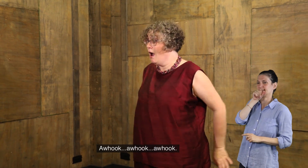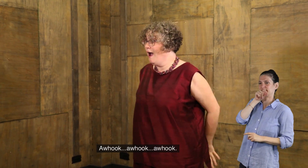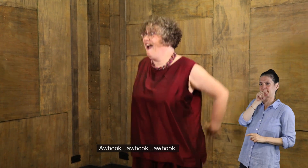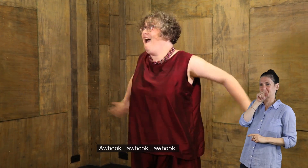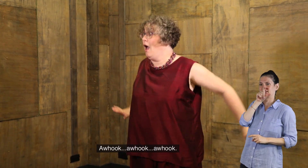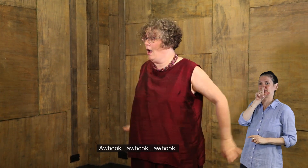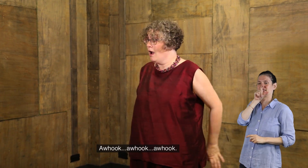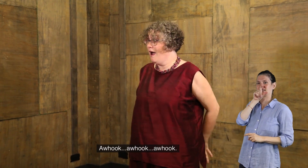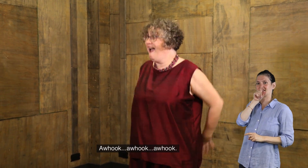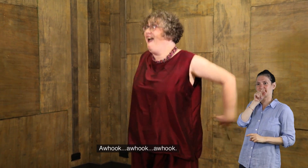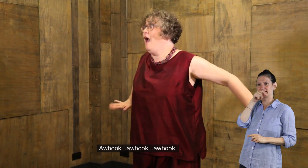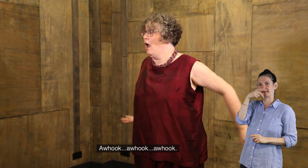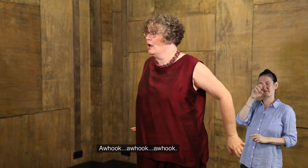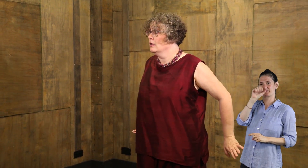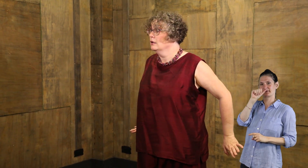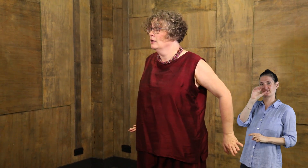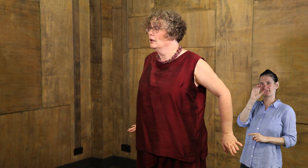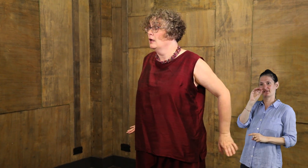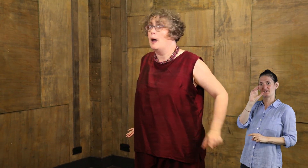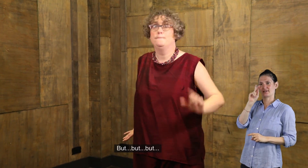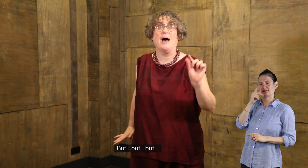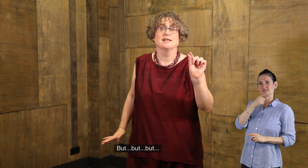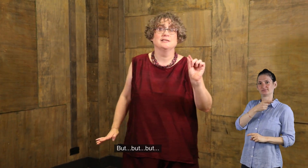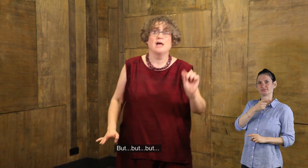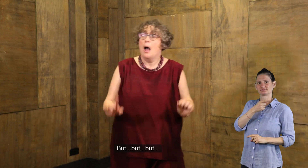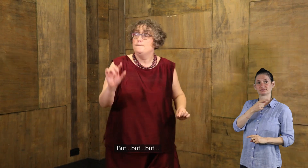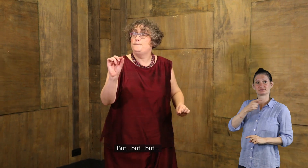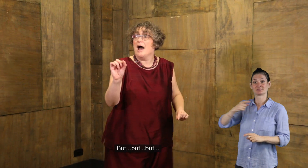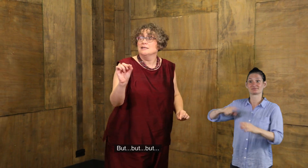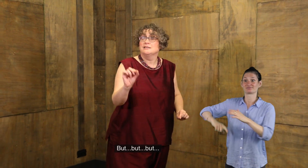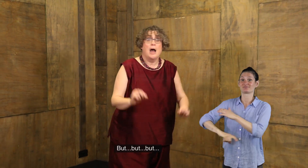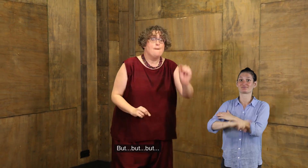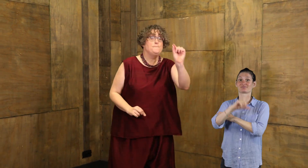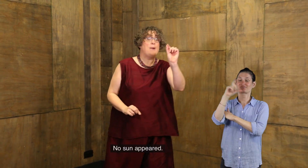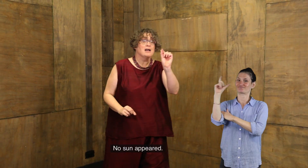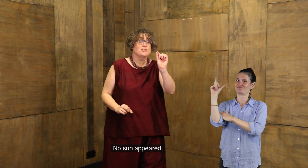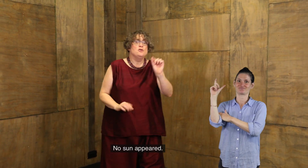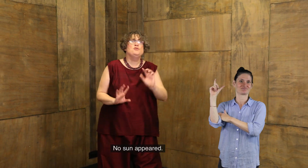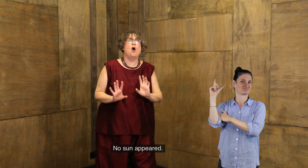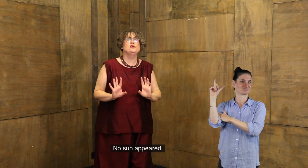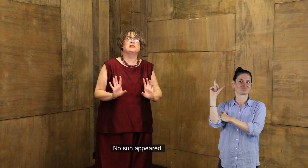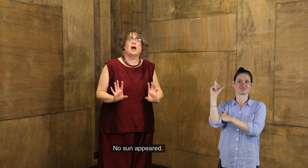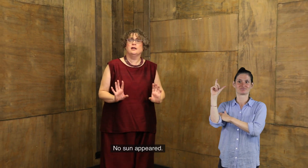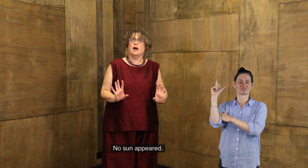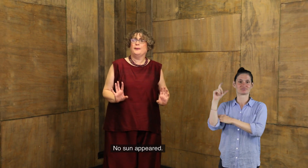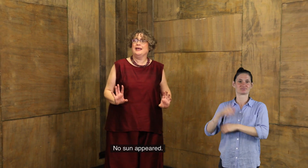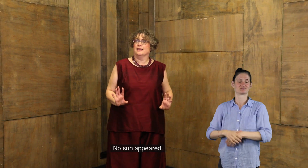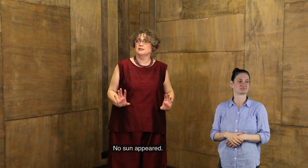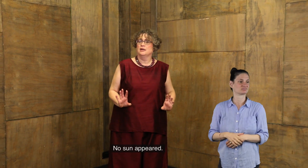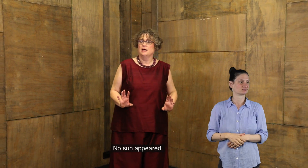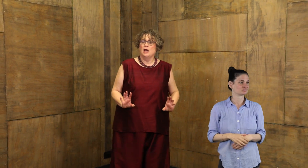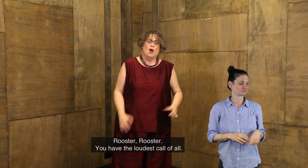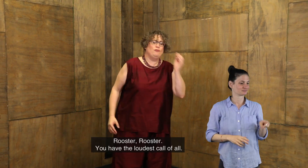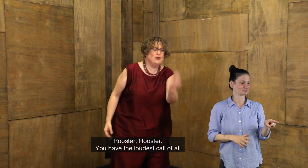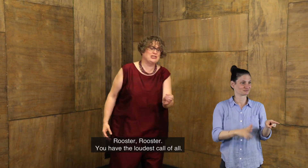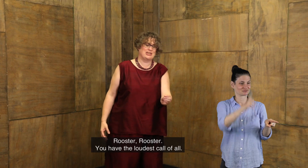-a-a-a-a. But, but, but, no sun appeared.